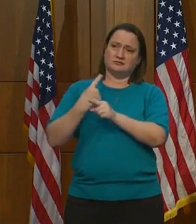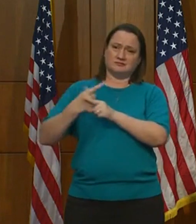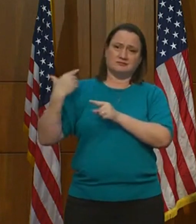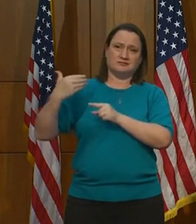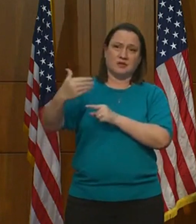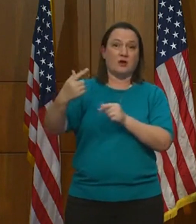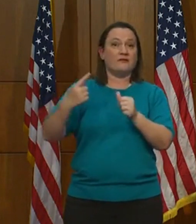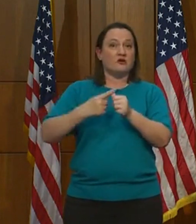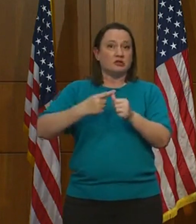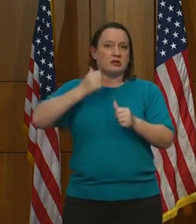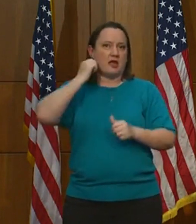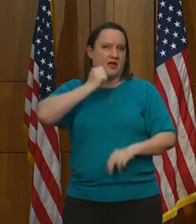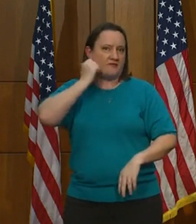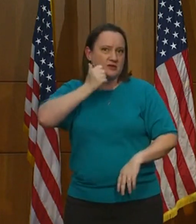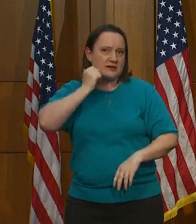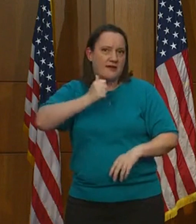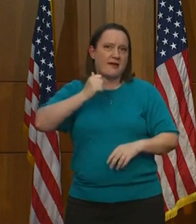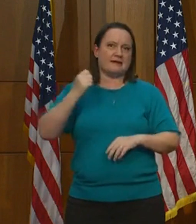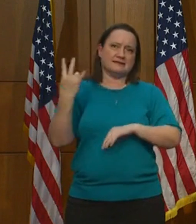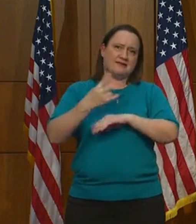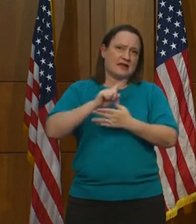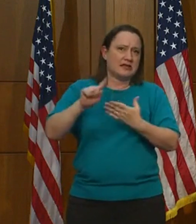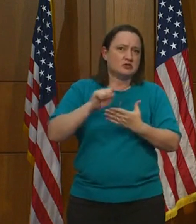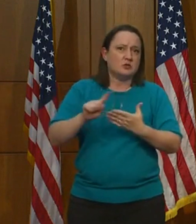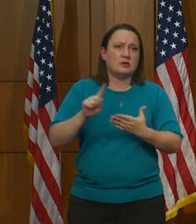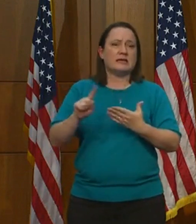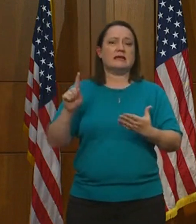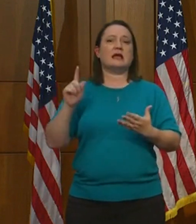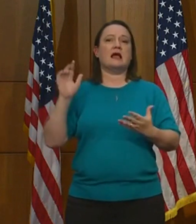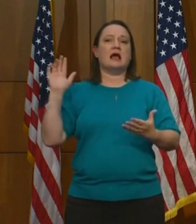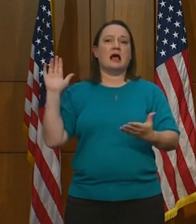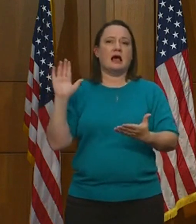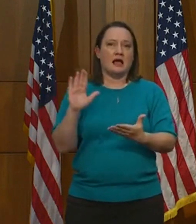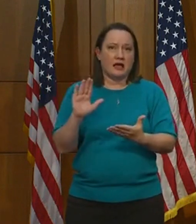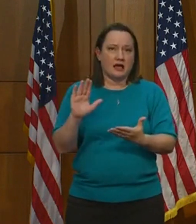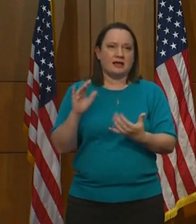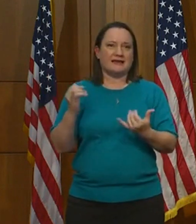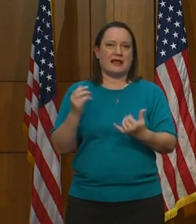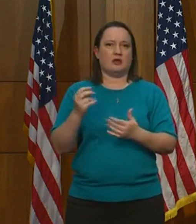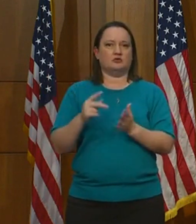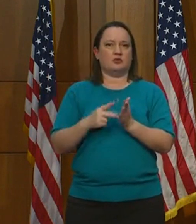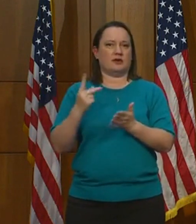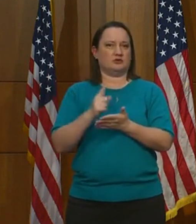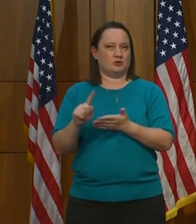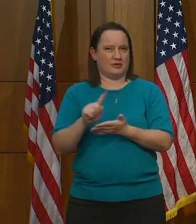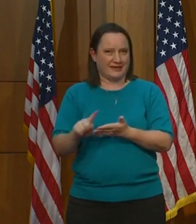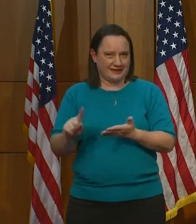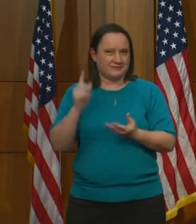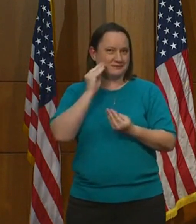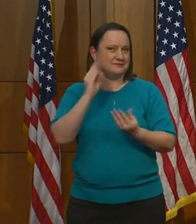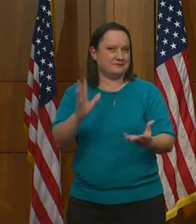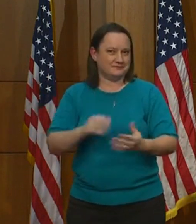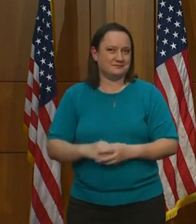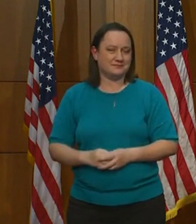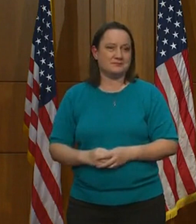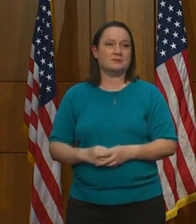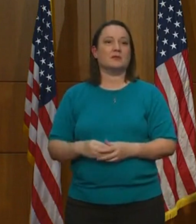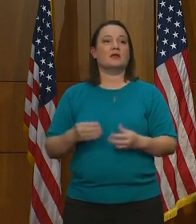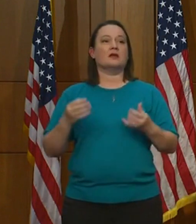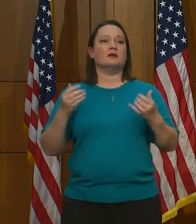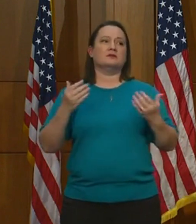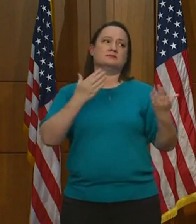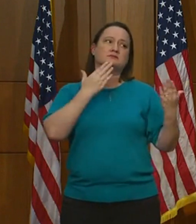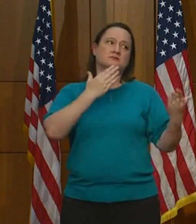daily briefings seven days a week and then scaling back to now twice a week. So I want to thank all